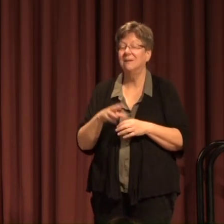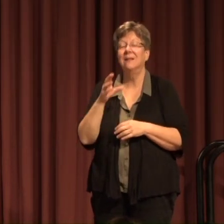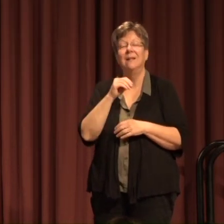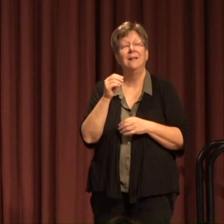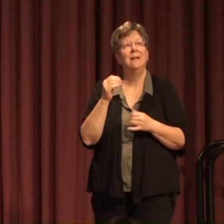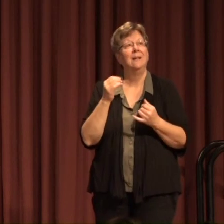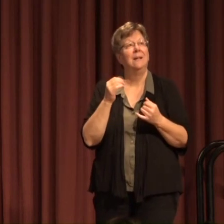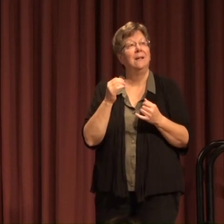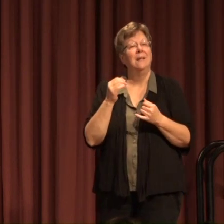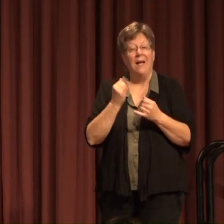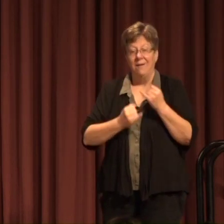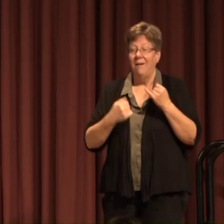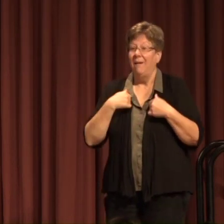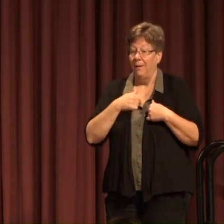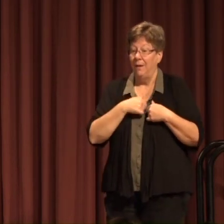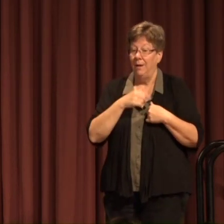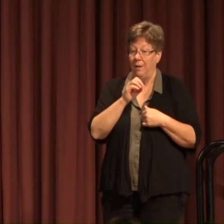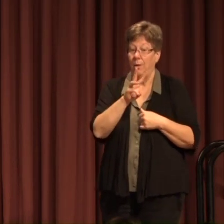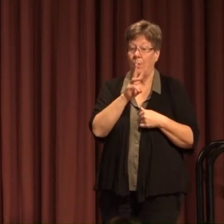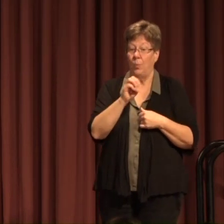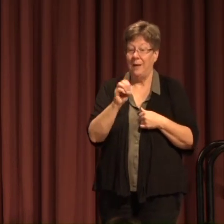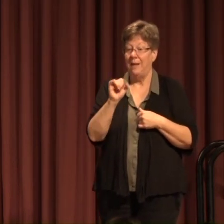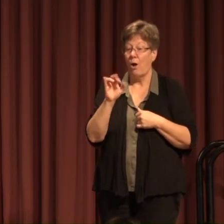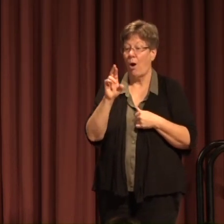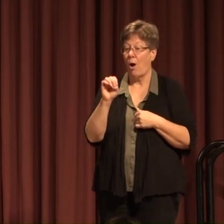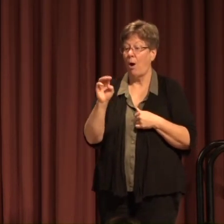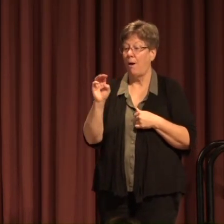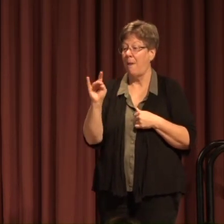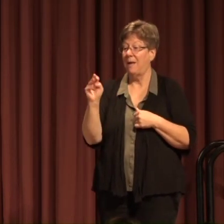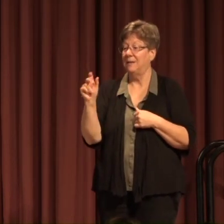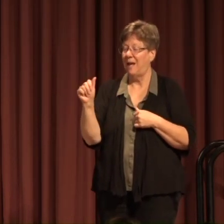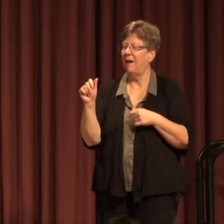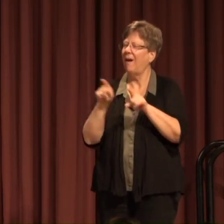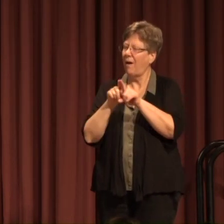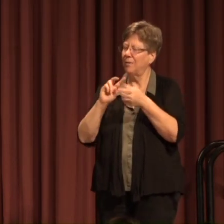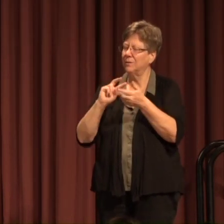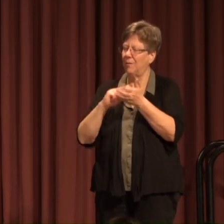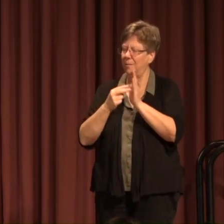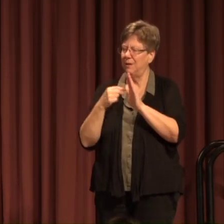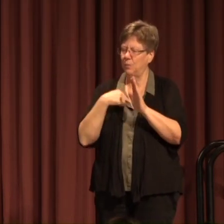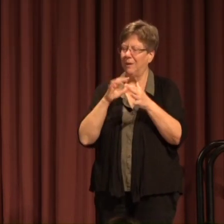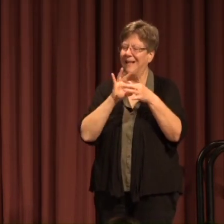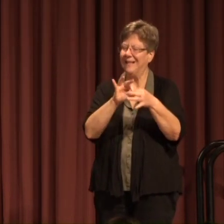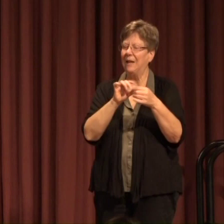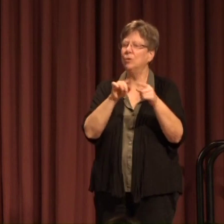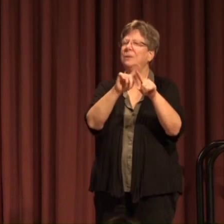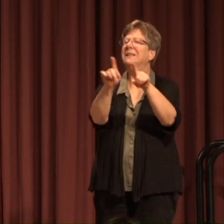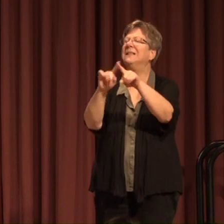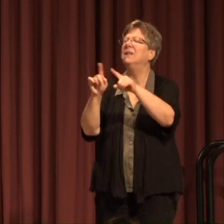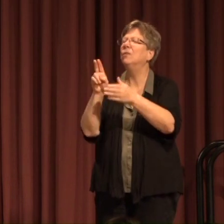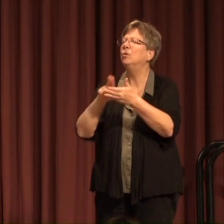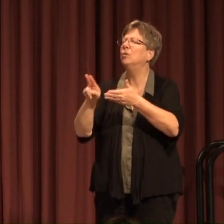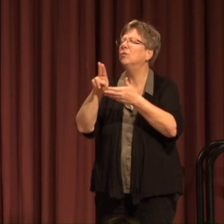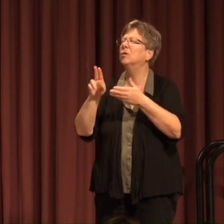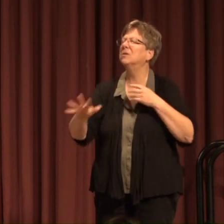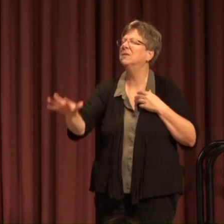finally We are Montana To me means We are also connected To universities Throughout the country